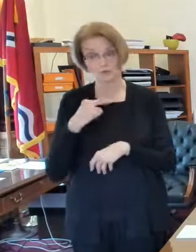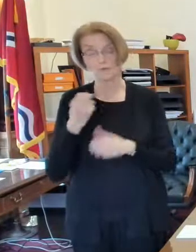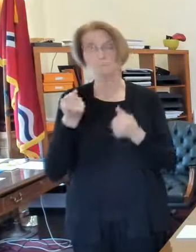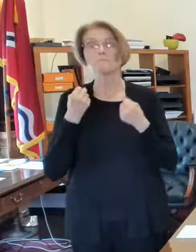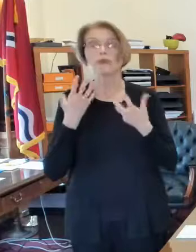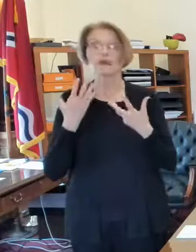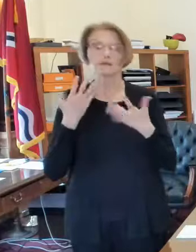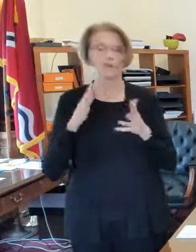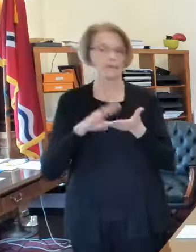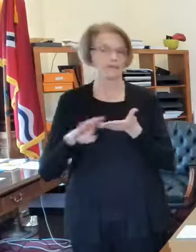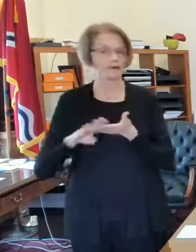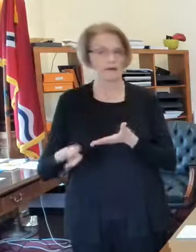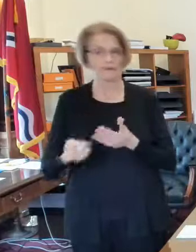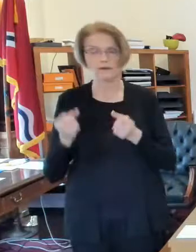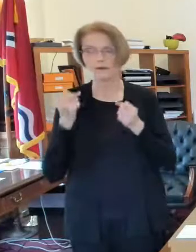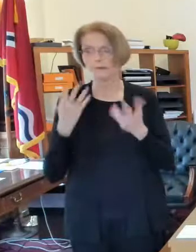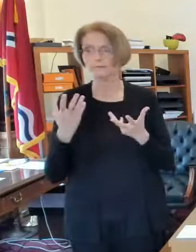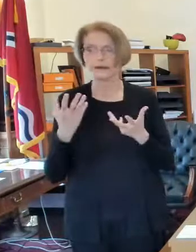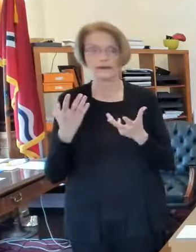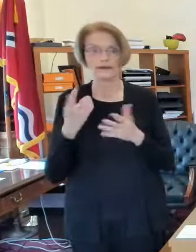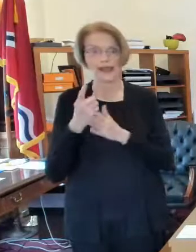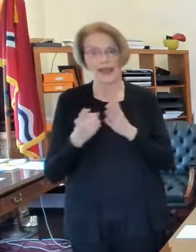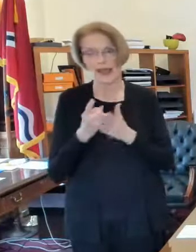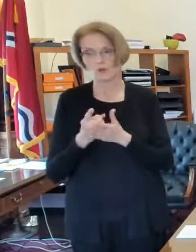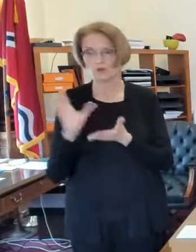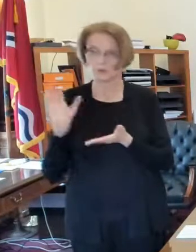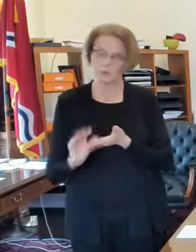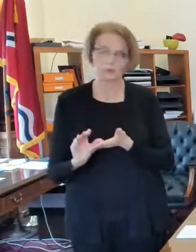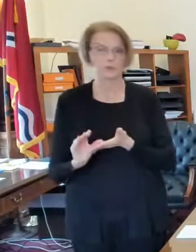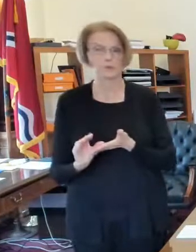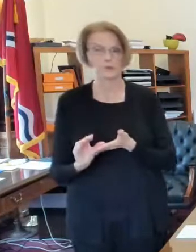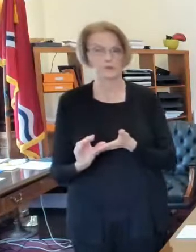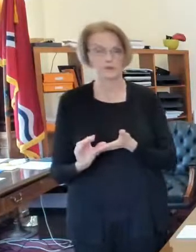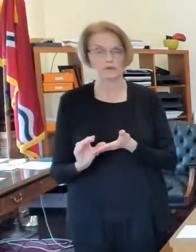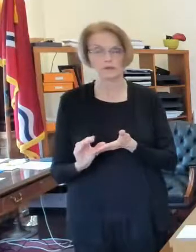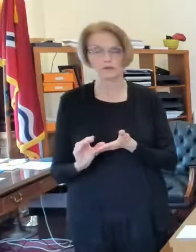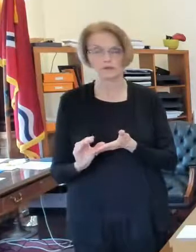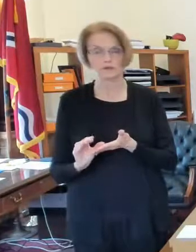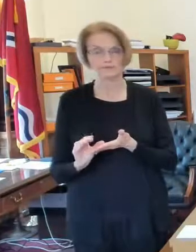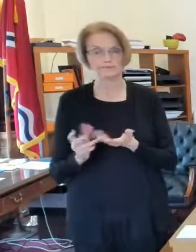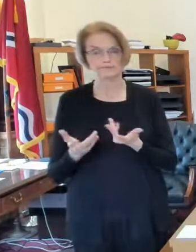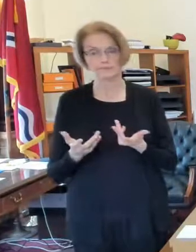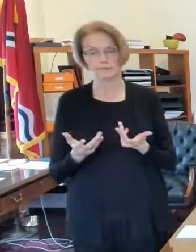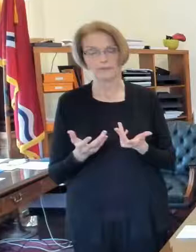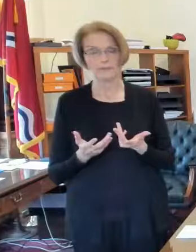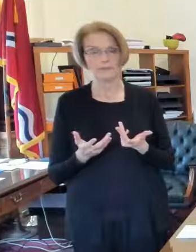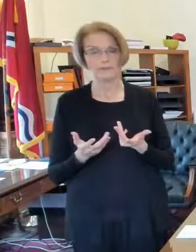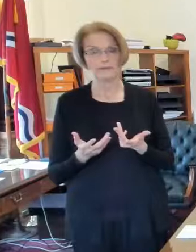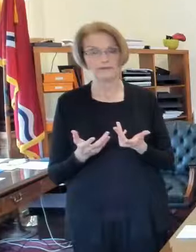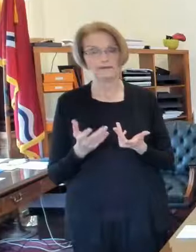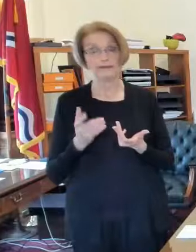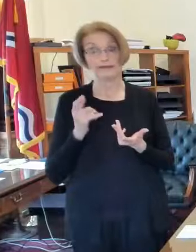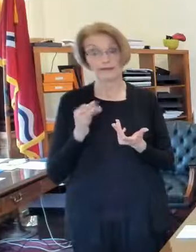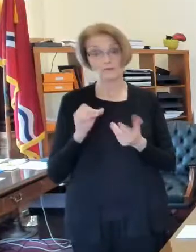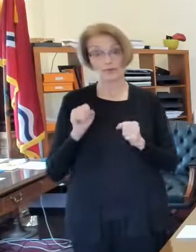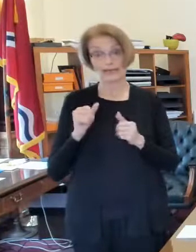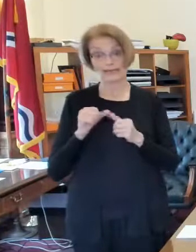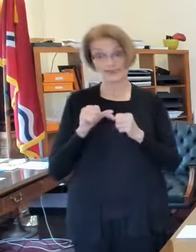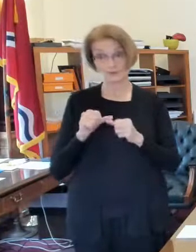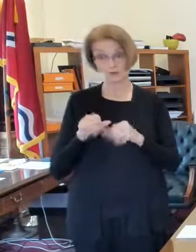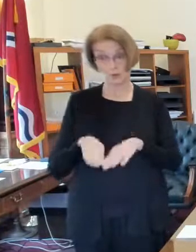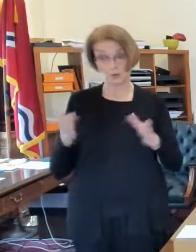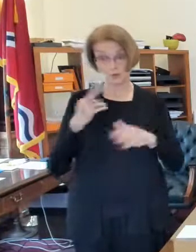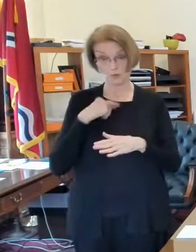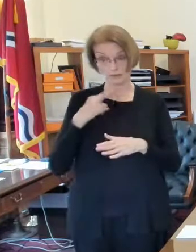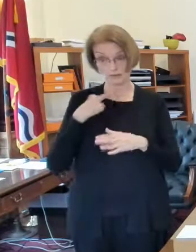laid off many of whom have already had their hours reduced and if it if we can do it safely we want